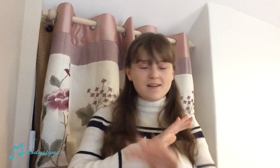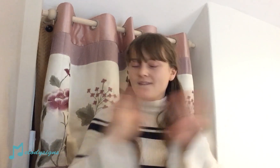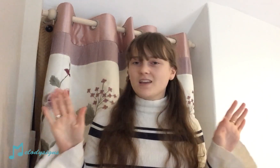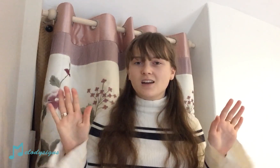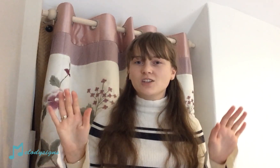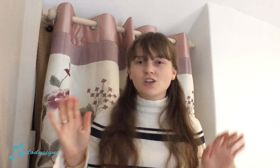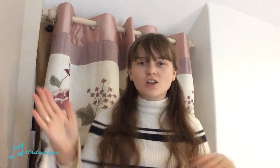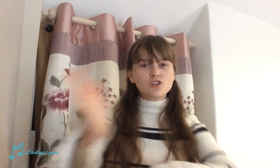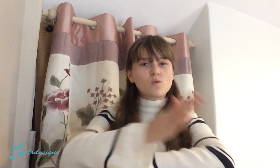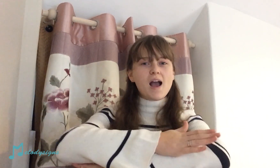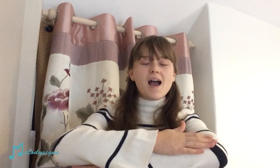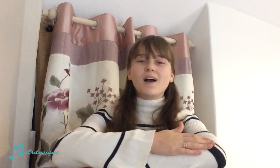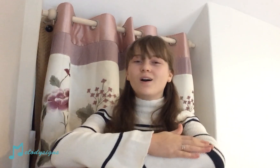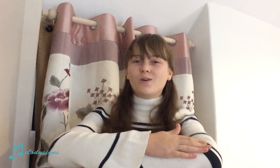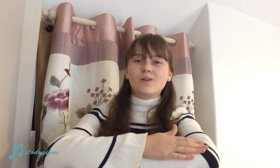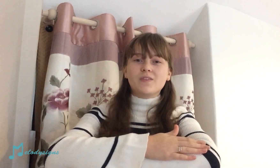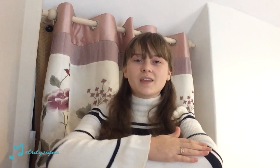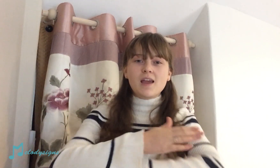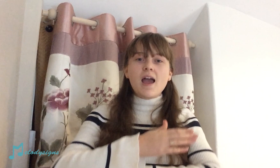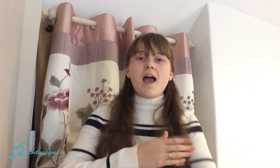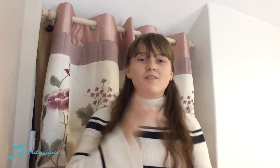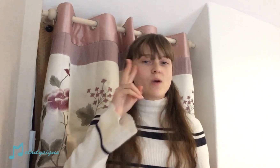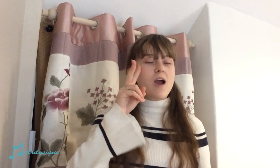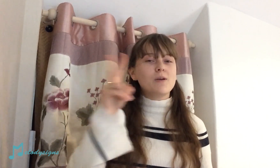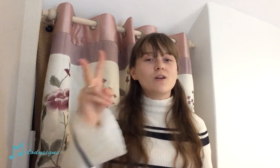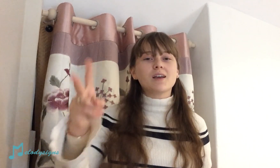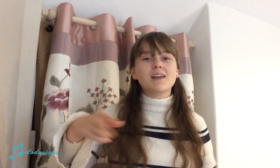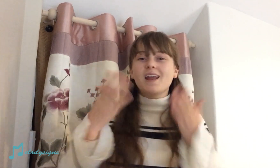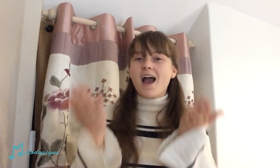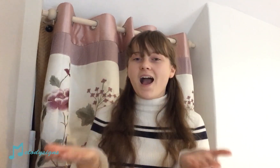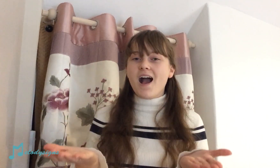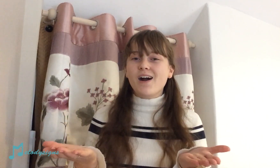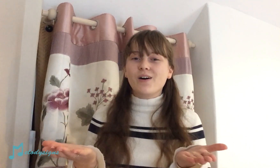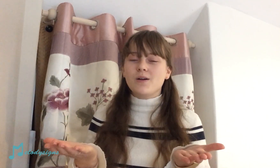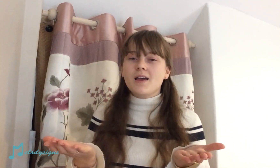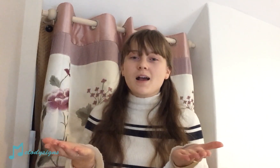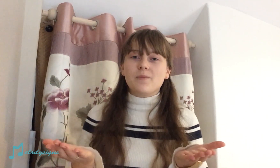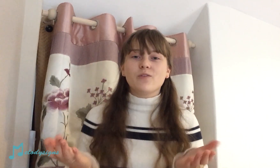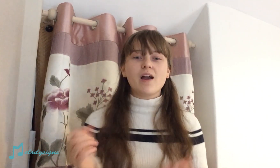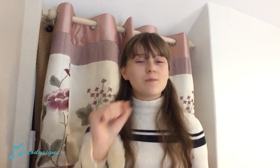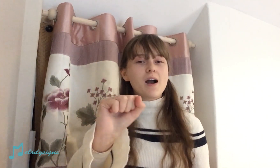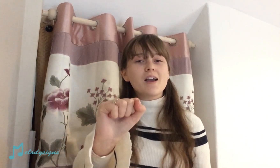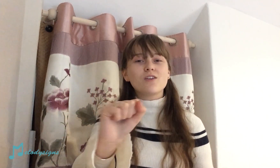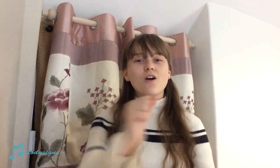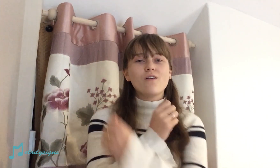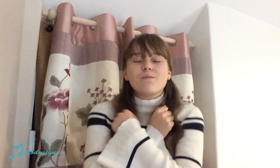I'm never gonna shut you out Everywhere I'm looking now, I'm surrounded by your